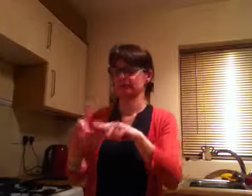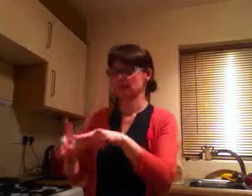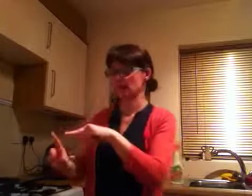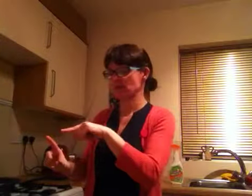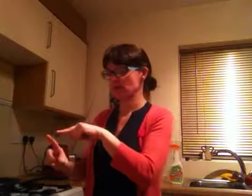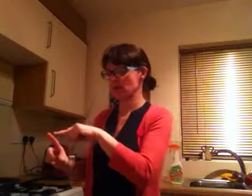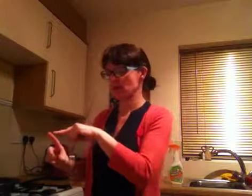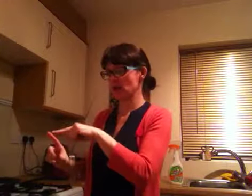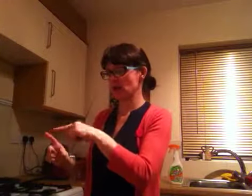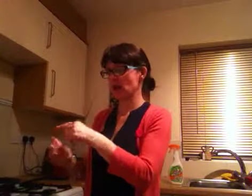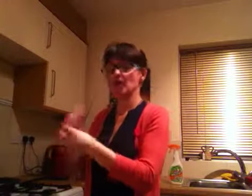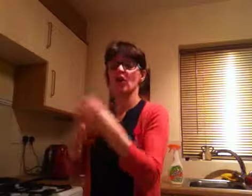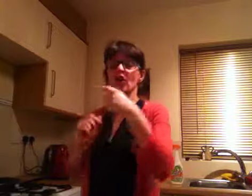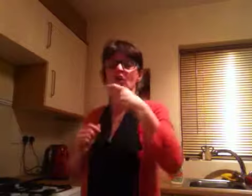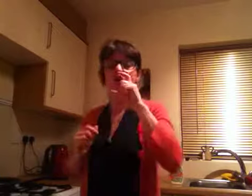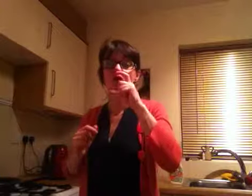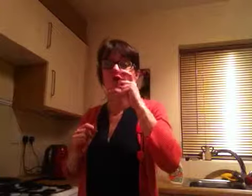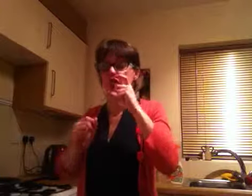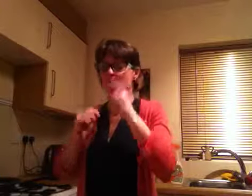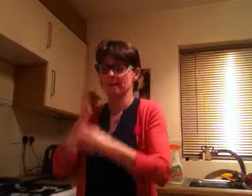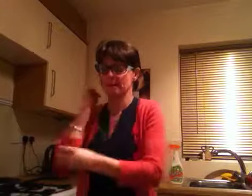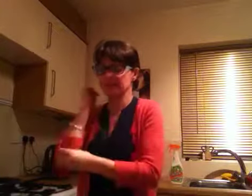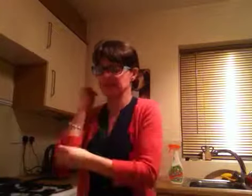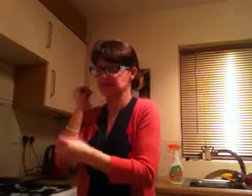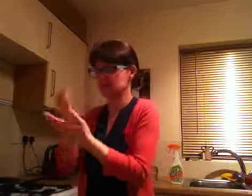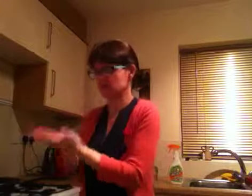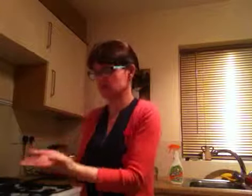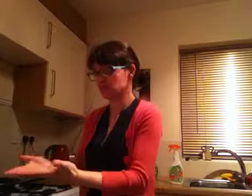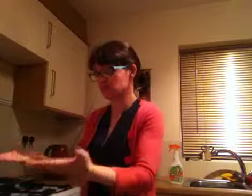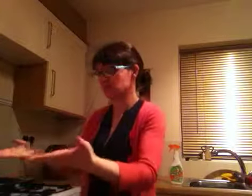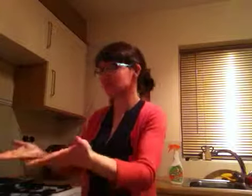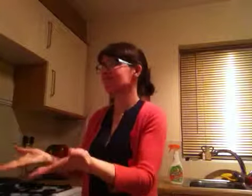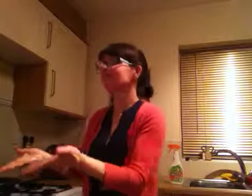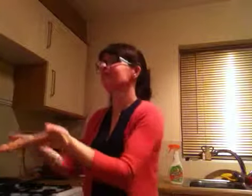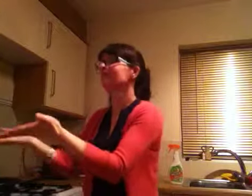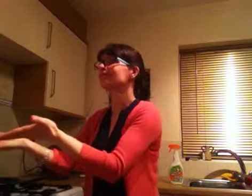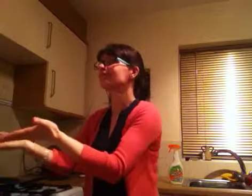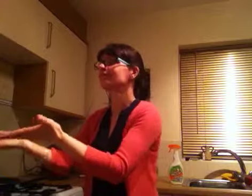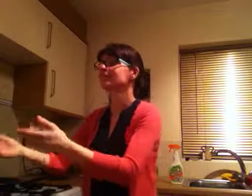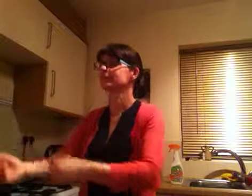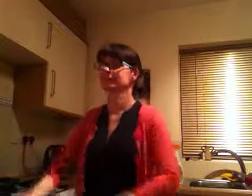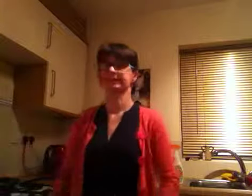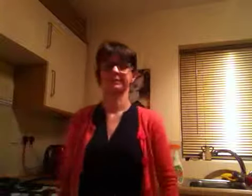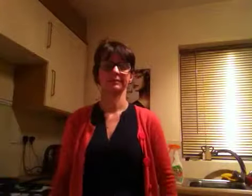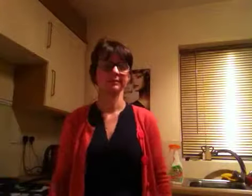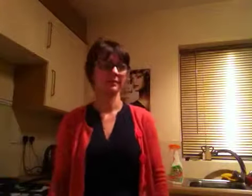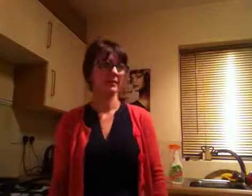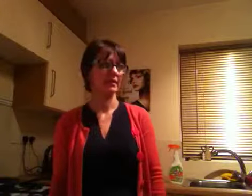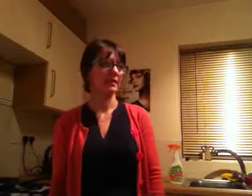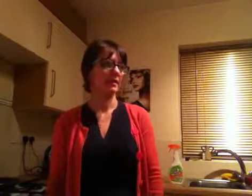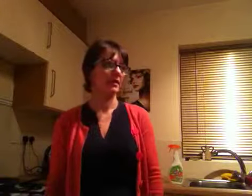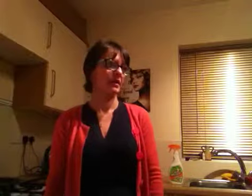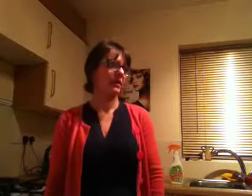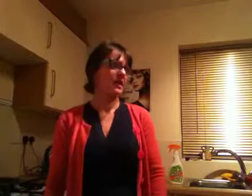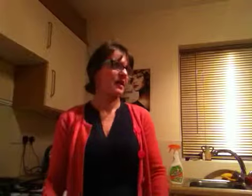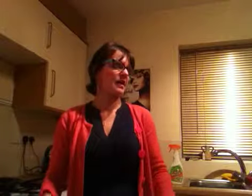Eventually, despite all my efforts, I proved to be an unsatisfactory employer,